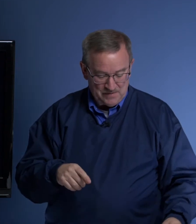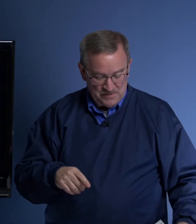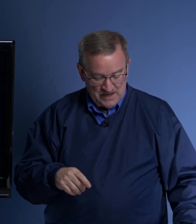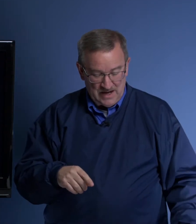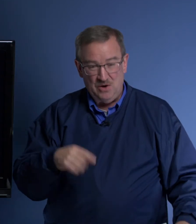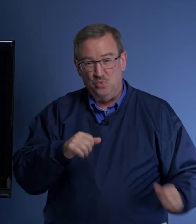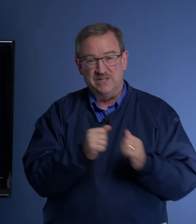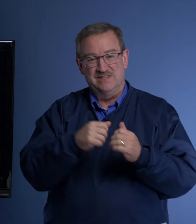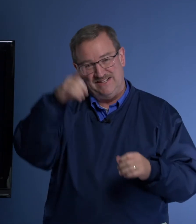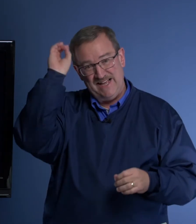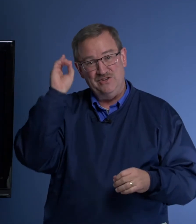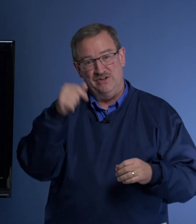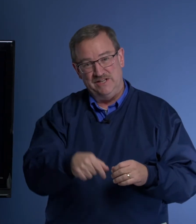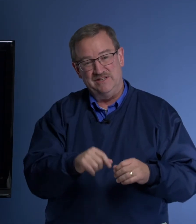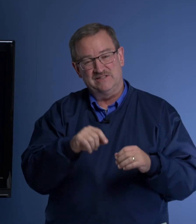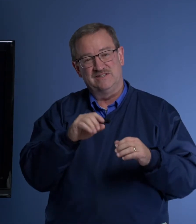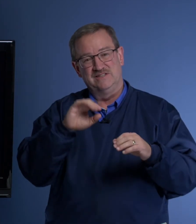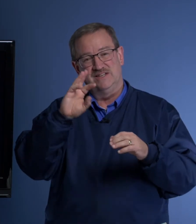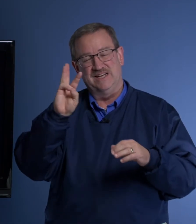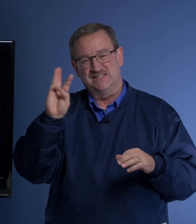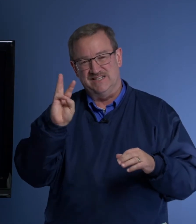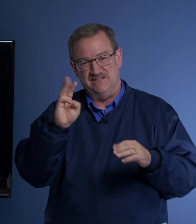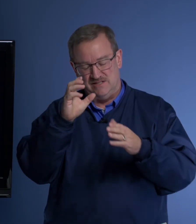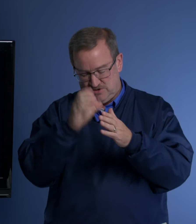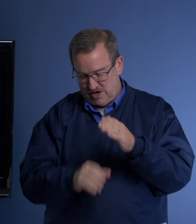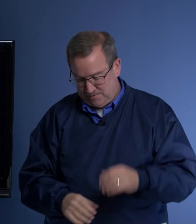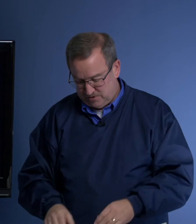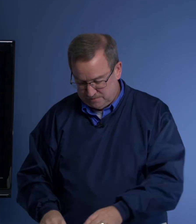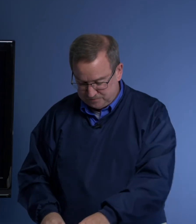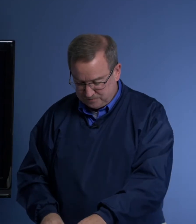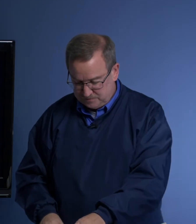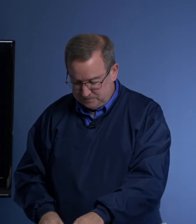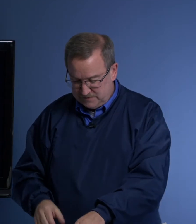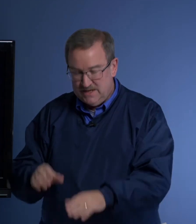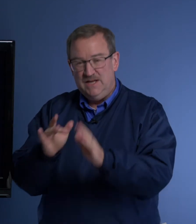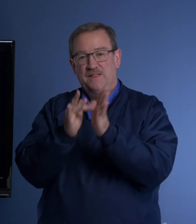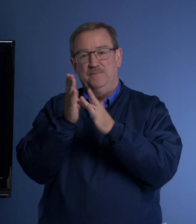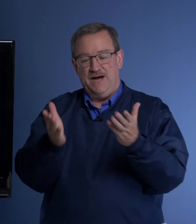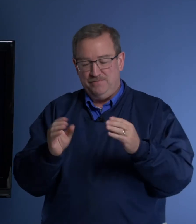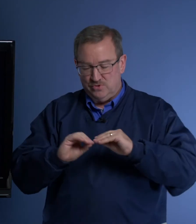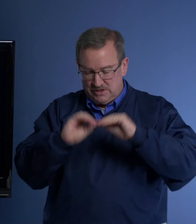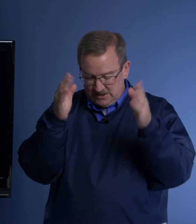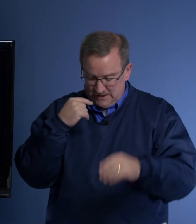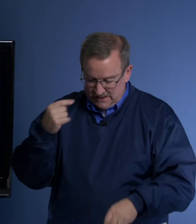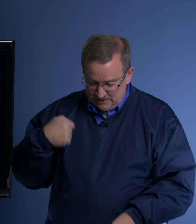with Daniel in this sixth chapter? The Bible clearly tells